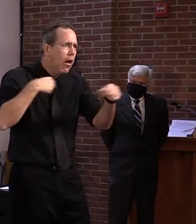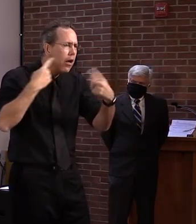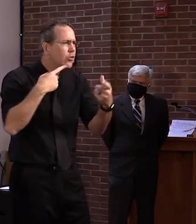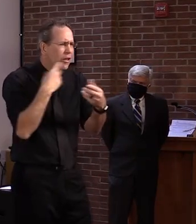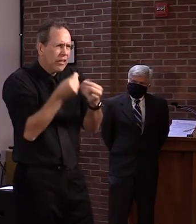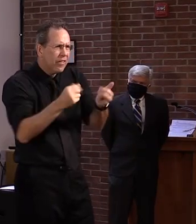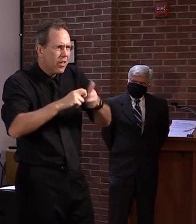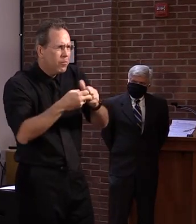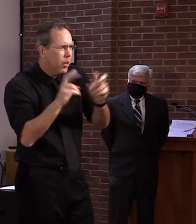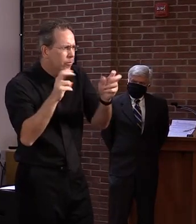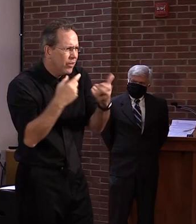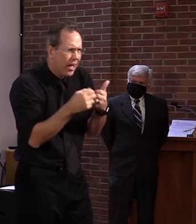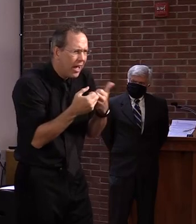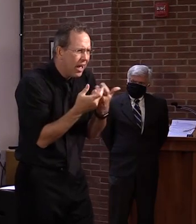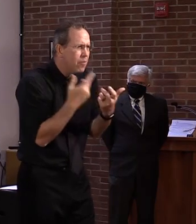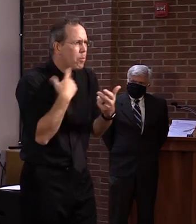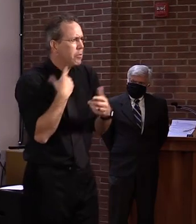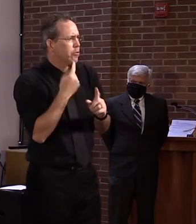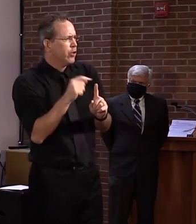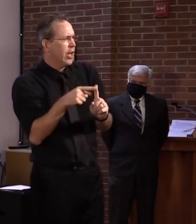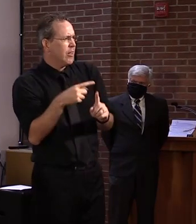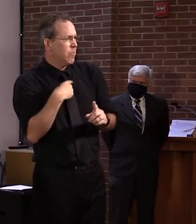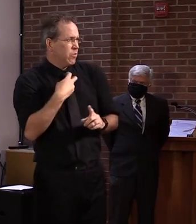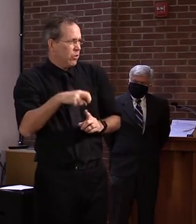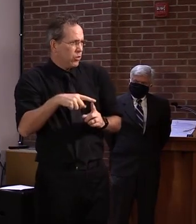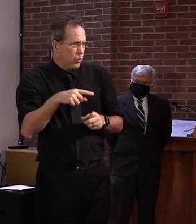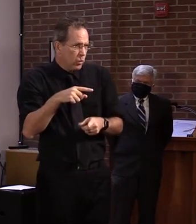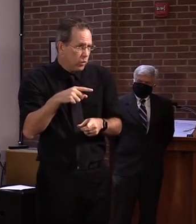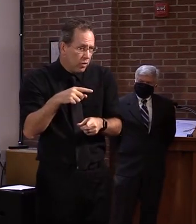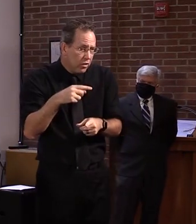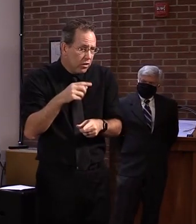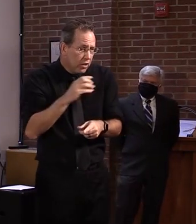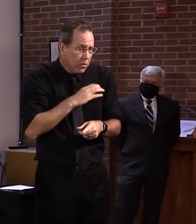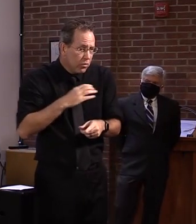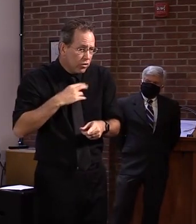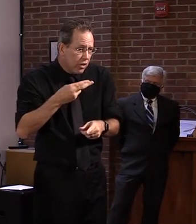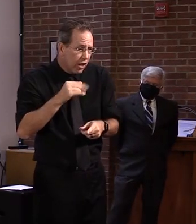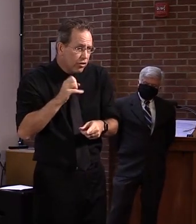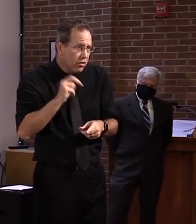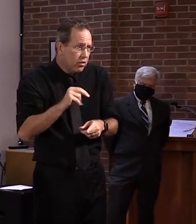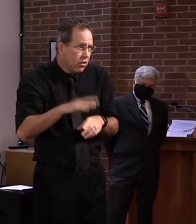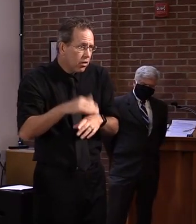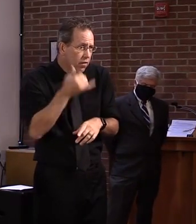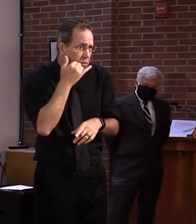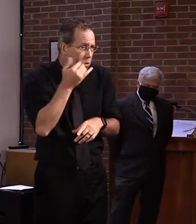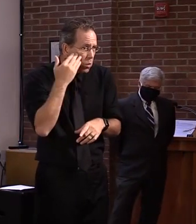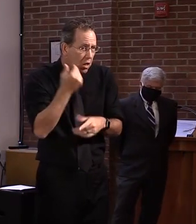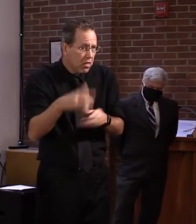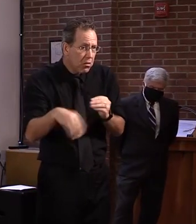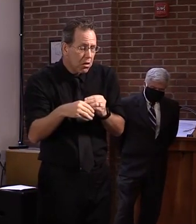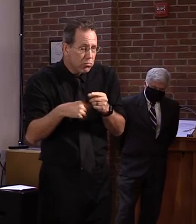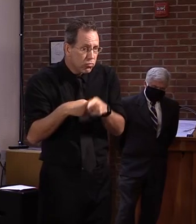I might ask Commissioner Harrington if he has any of those numbers.